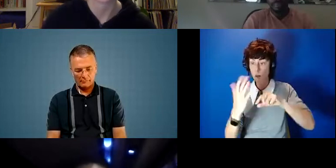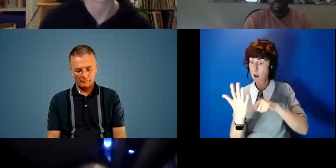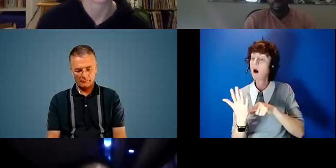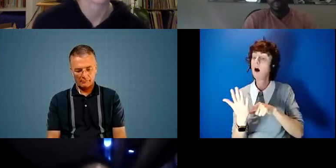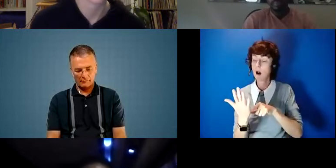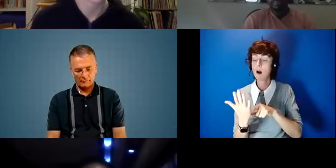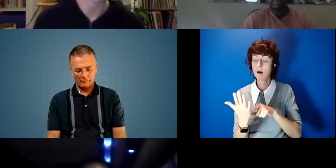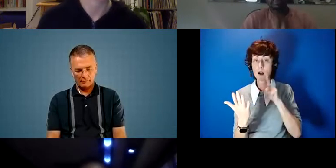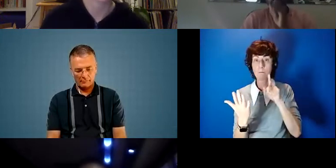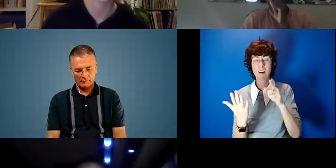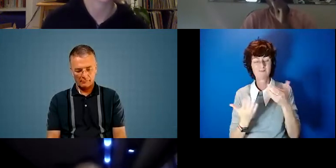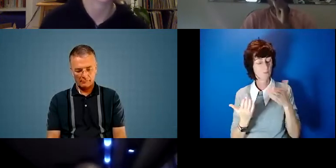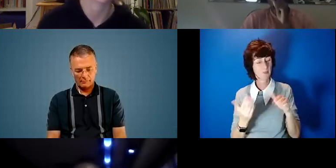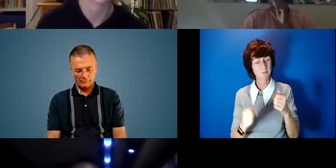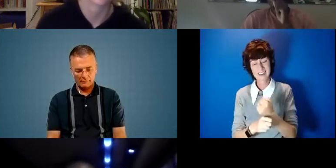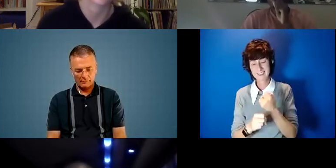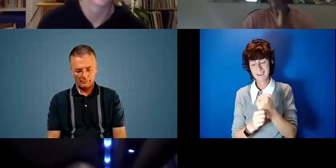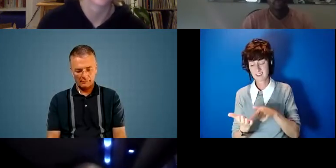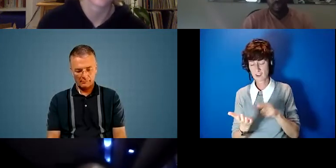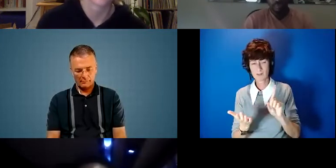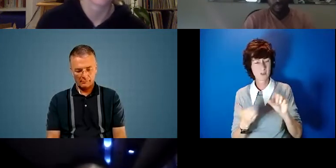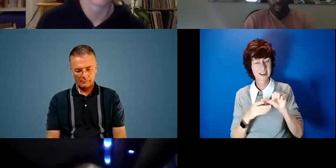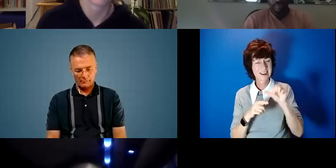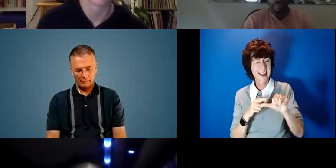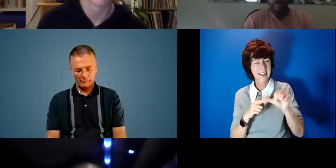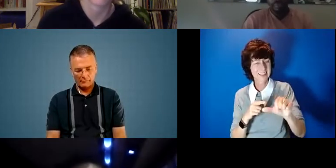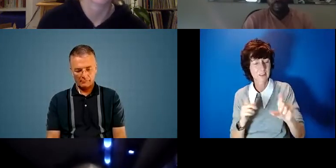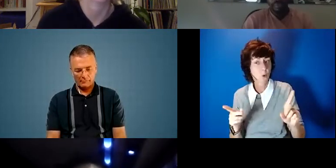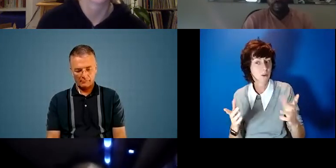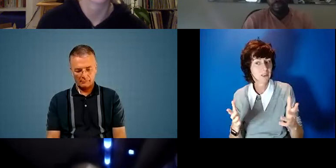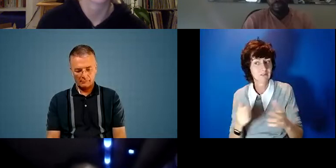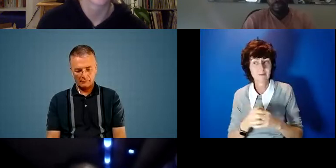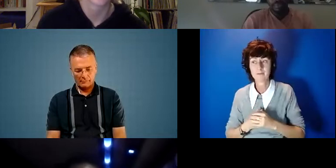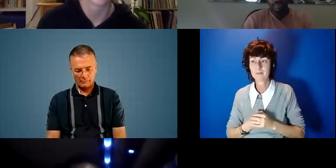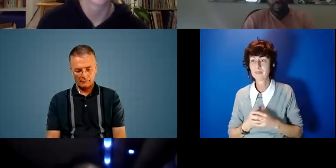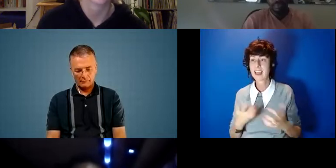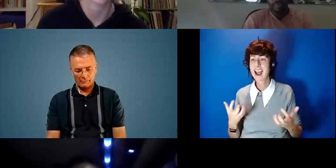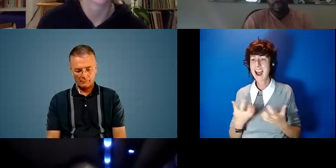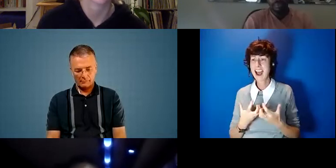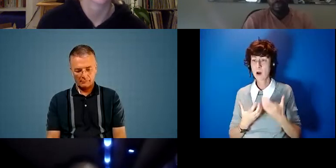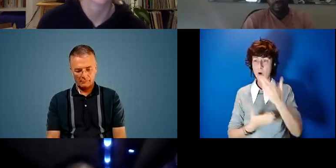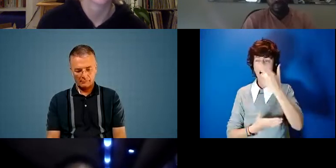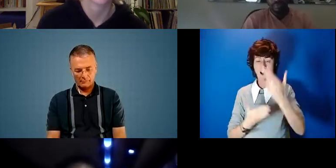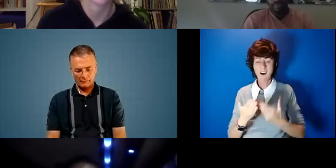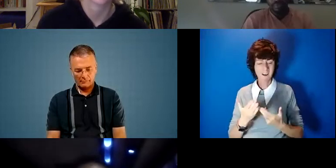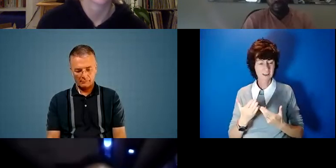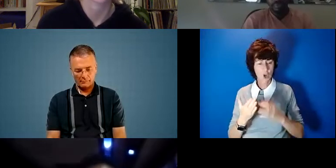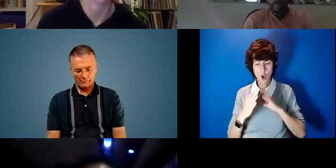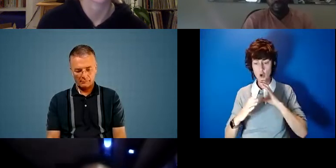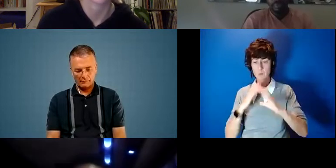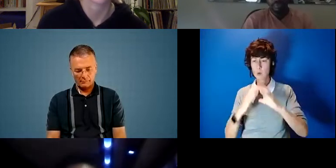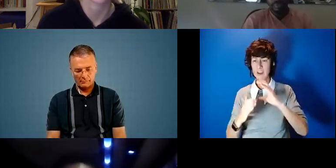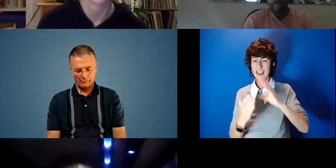interesting to ask what happens next like what do we how how does art communicate to people exactly